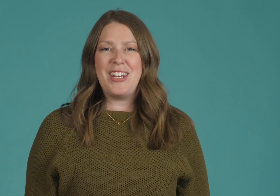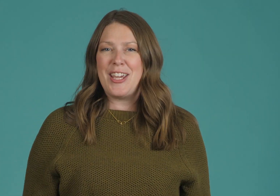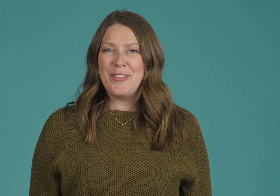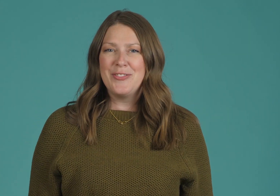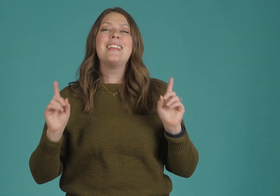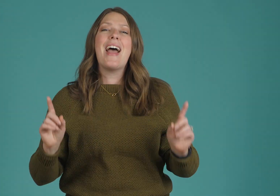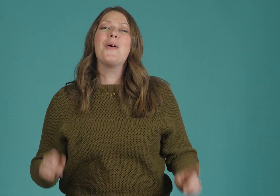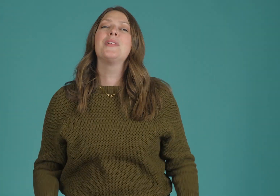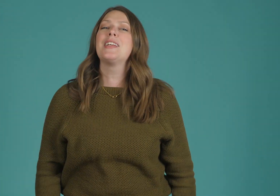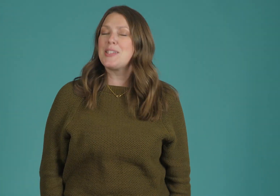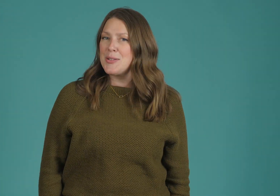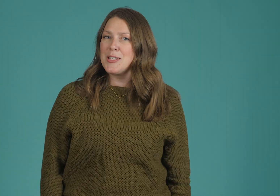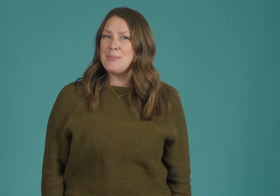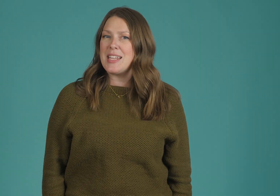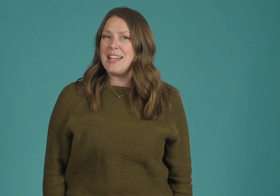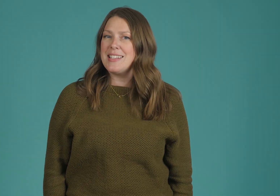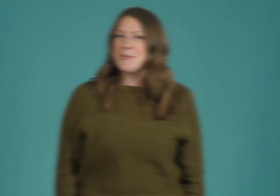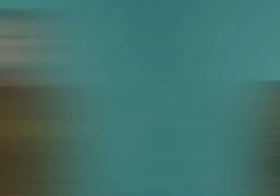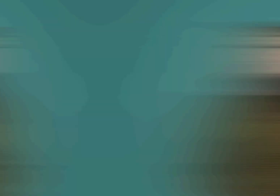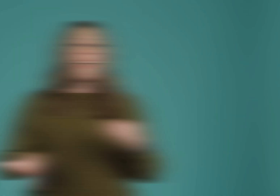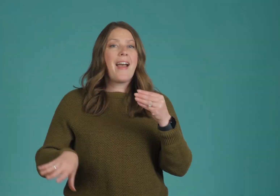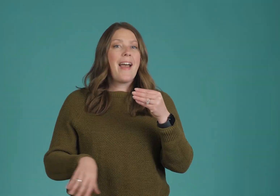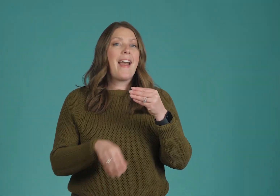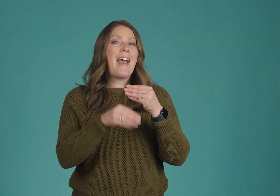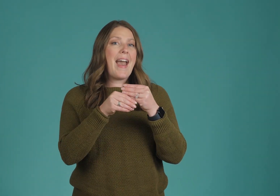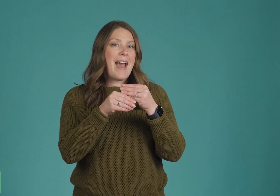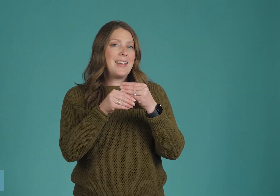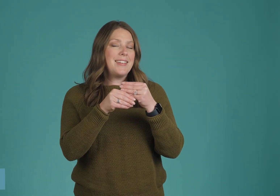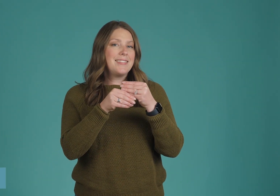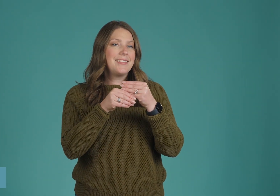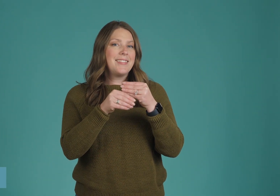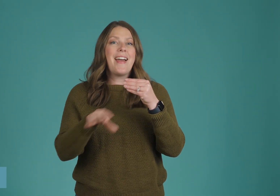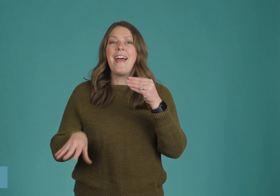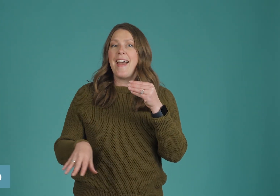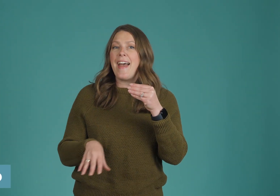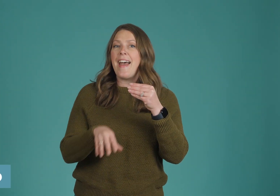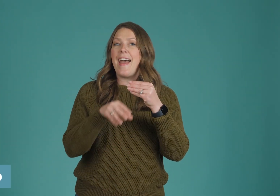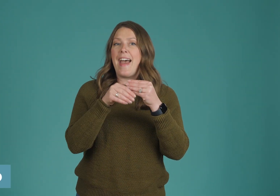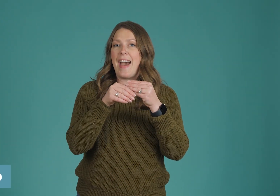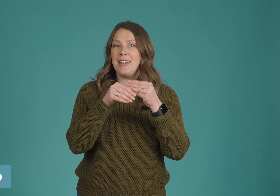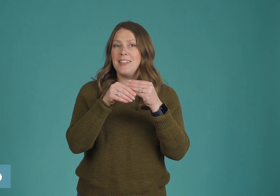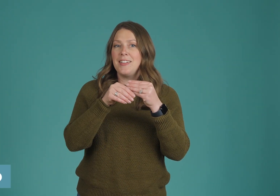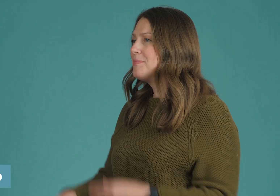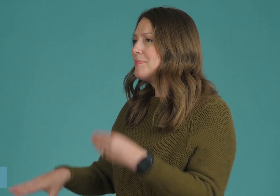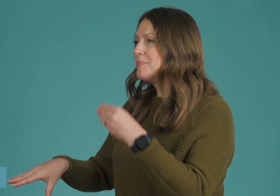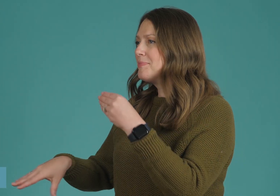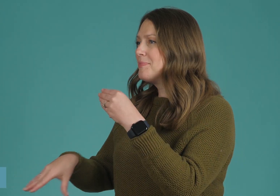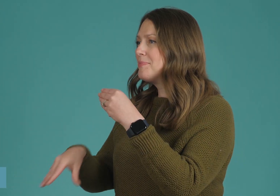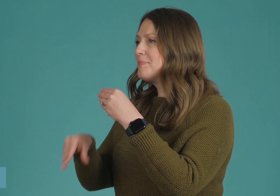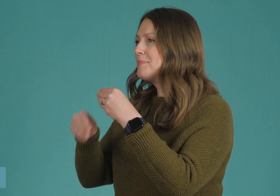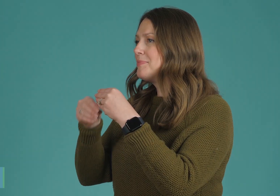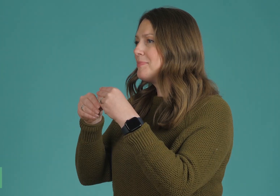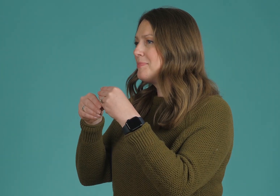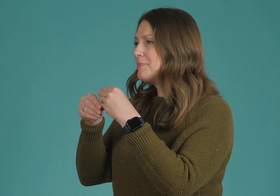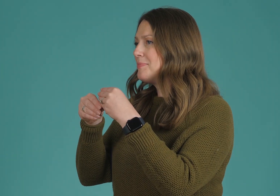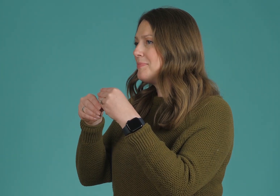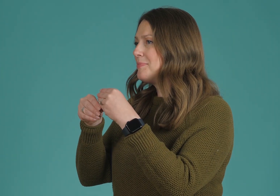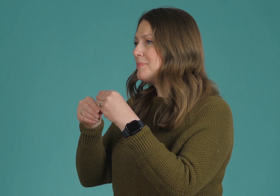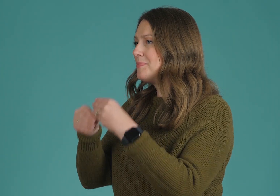video. Now, let's learn some signs. Add. Add. You're pulling them up and adding them